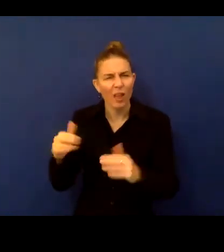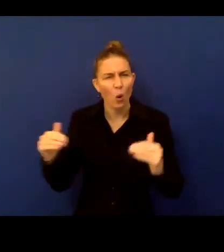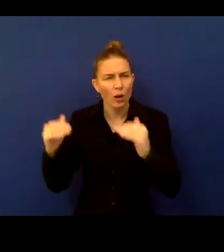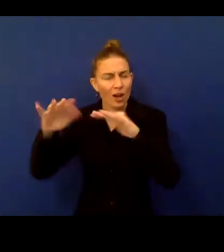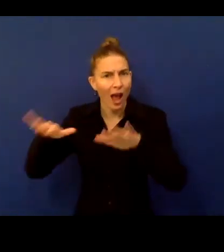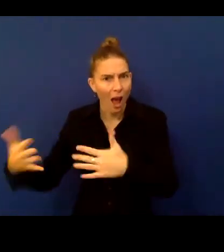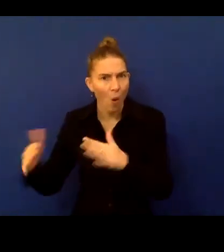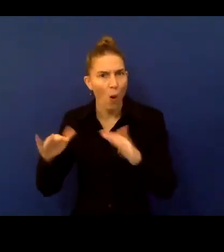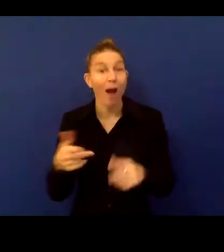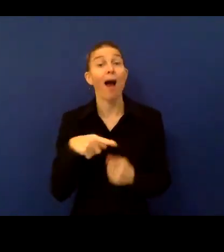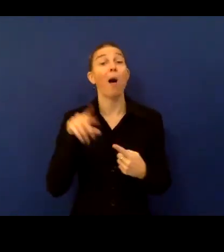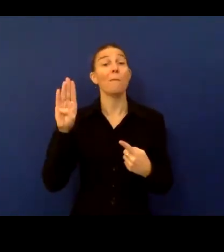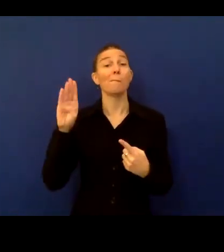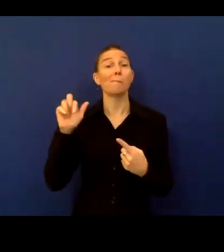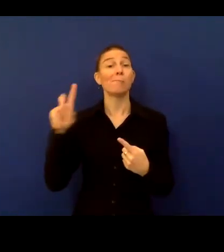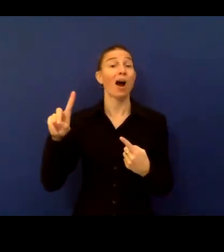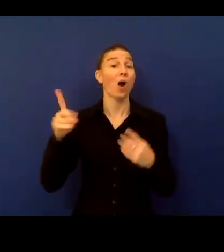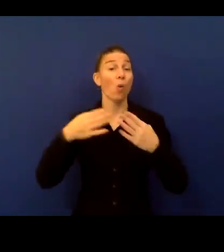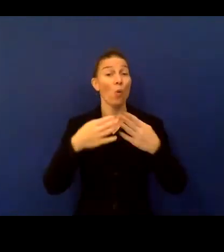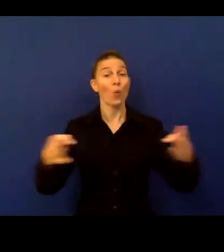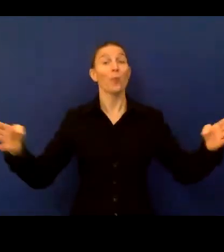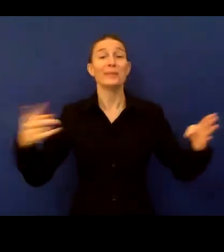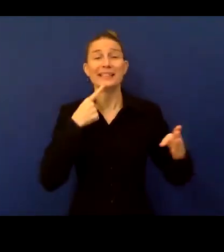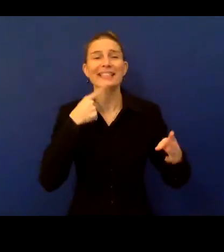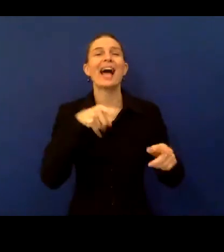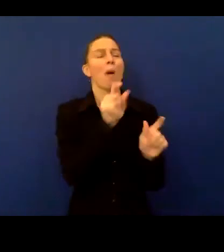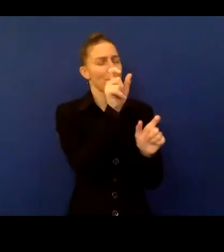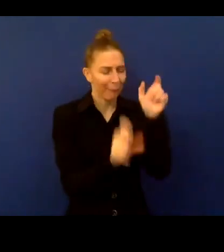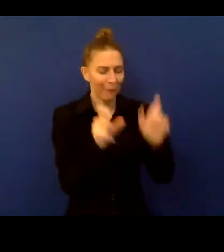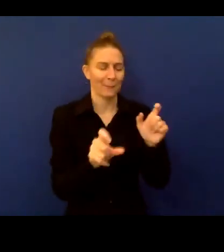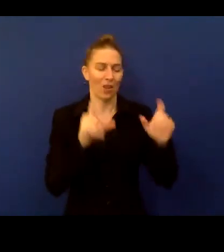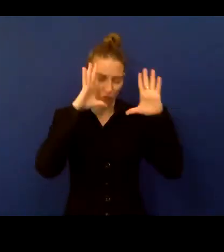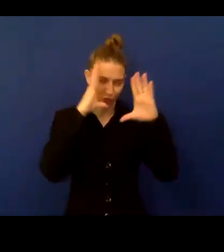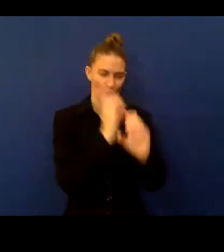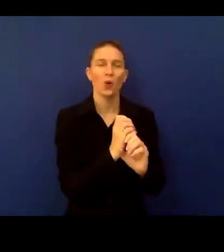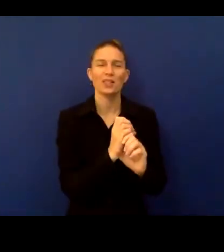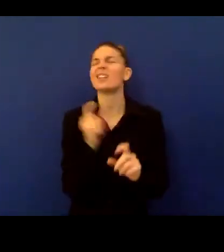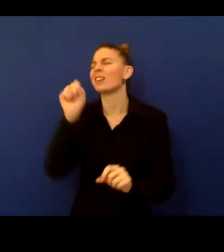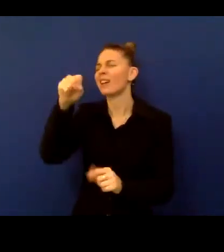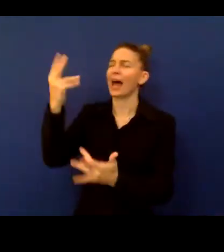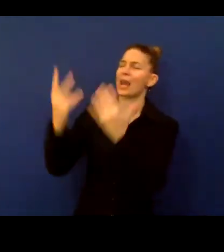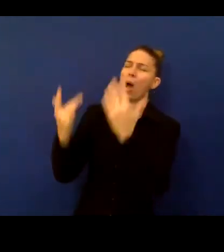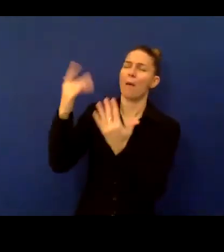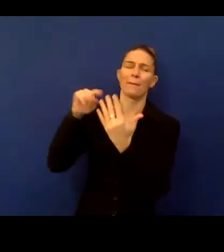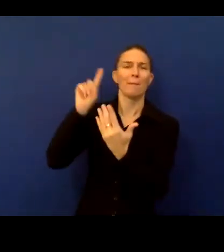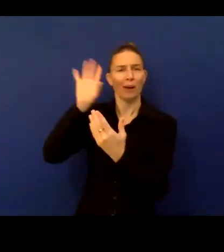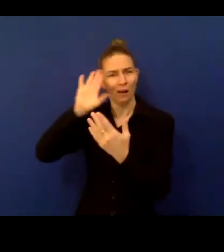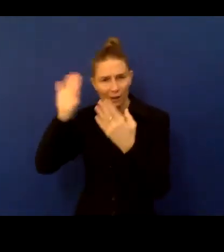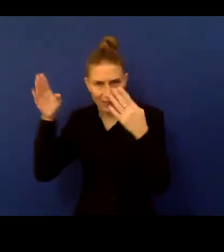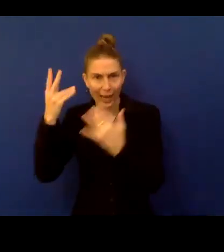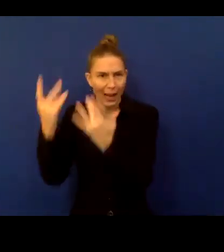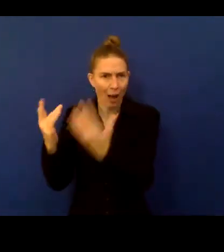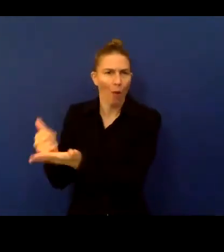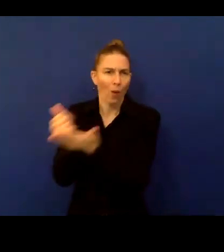liked boards opening comments on the people focus. So emphasizing that point that without the numbers that tell us about people and their situation,